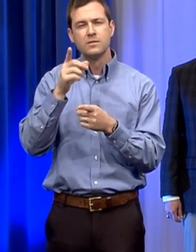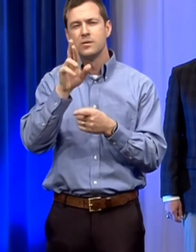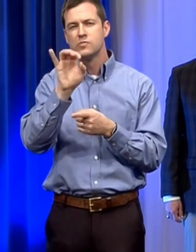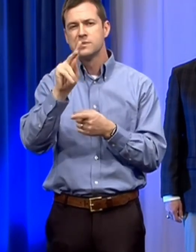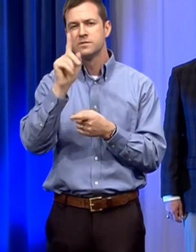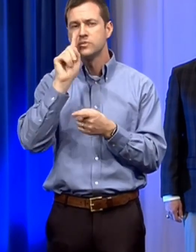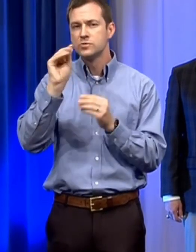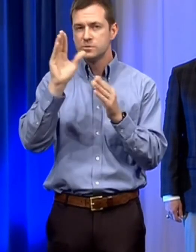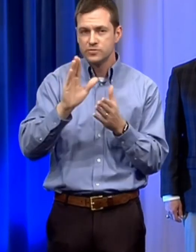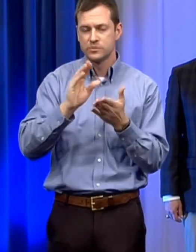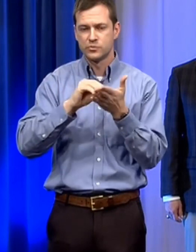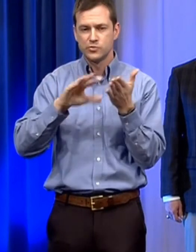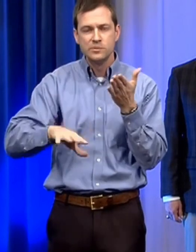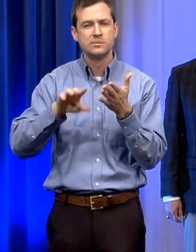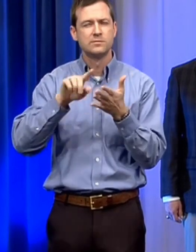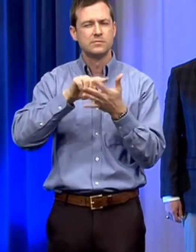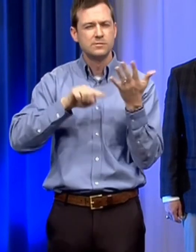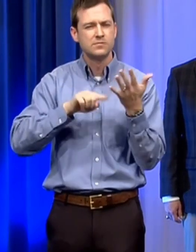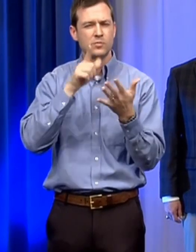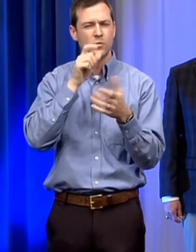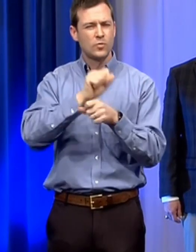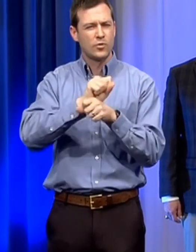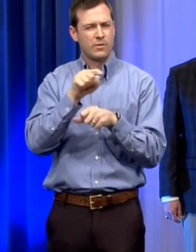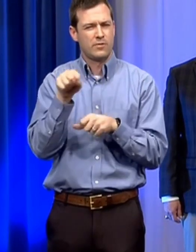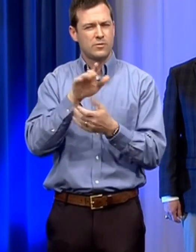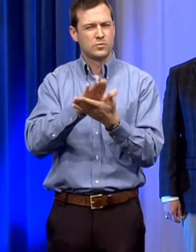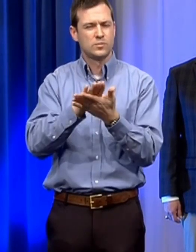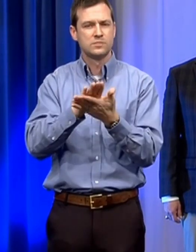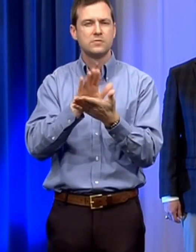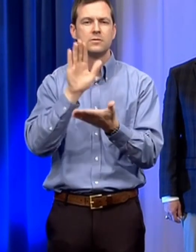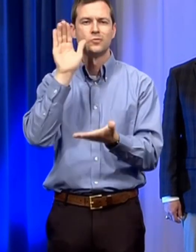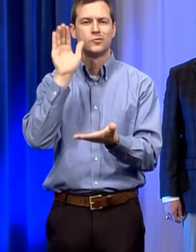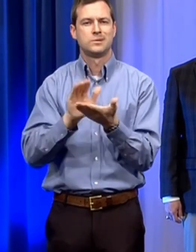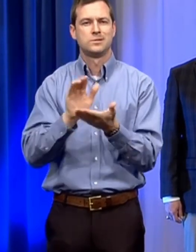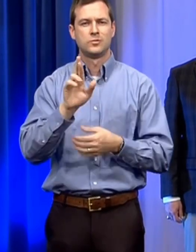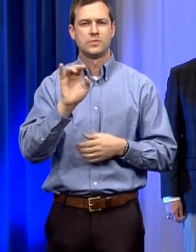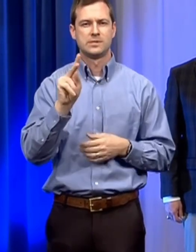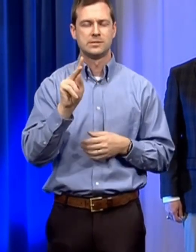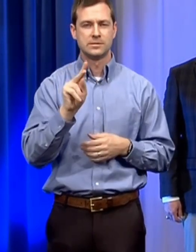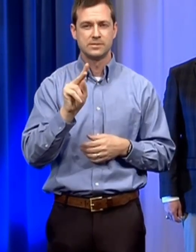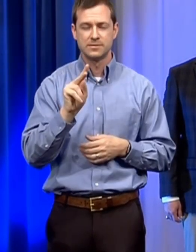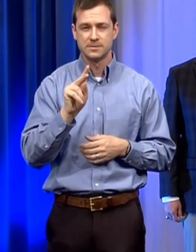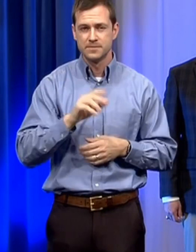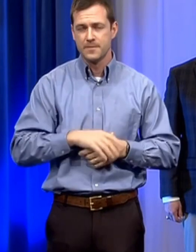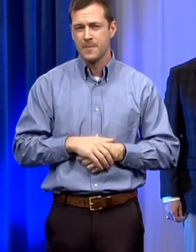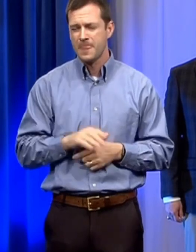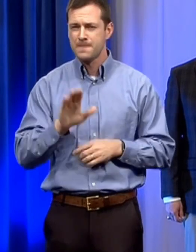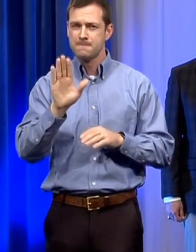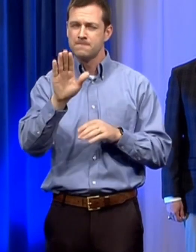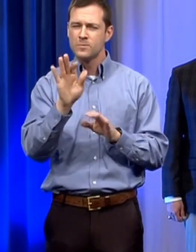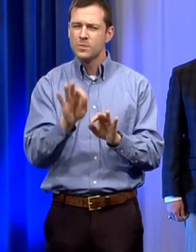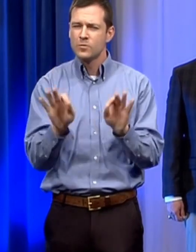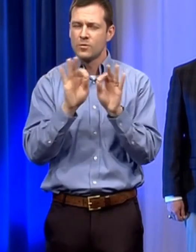others from potentially being exposed to the virus folks let's take a common